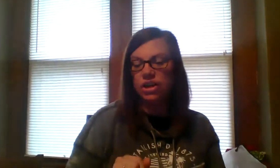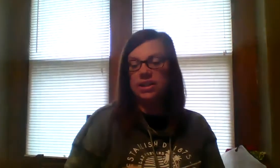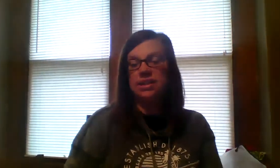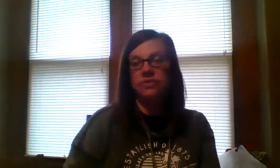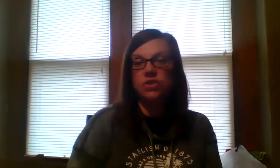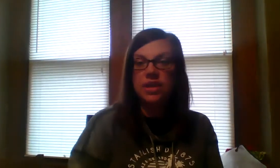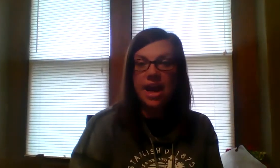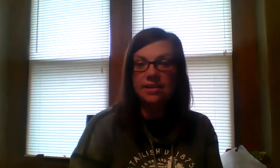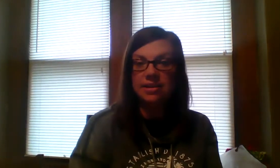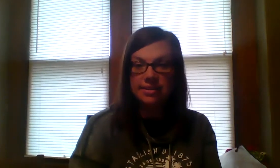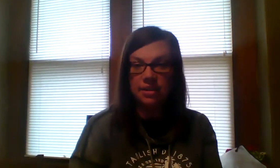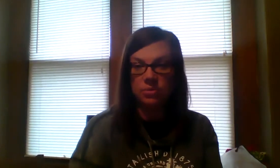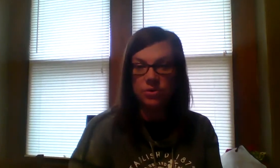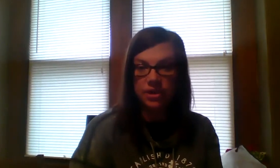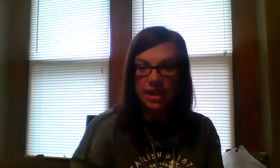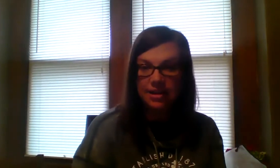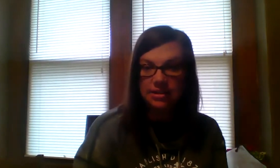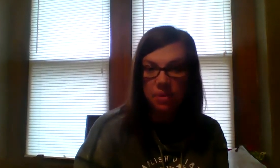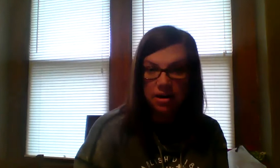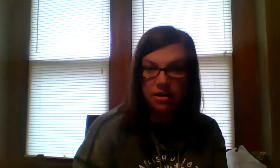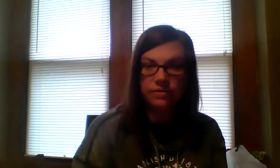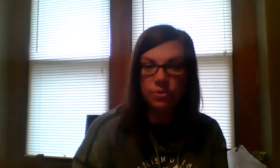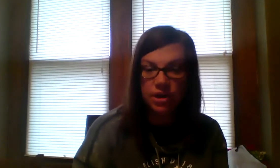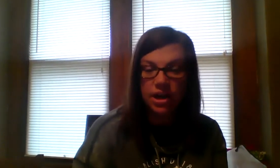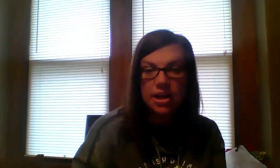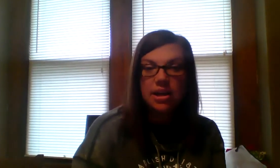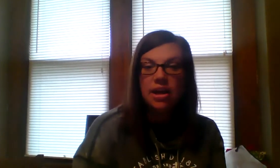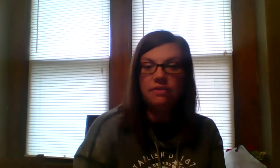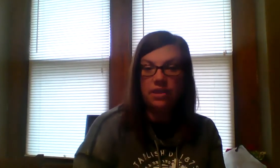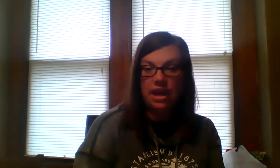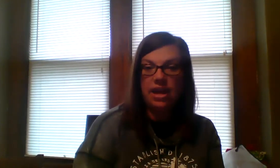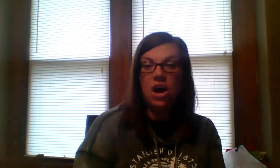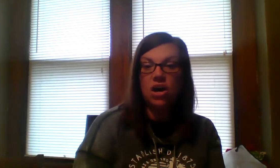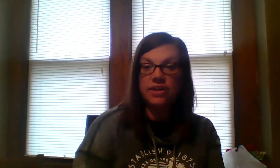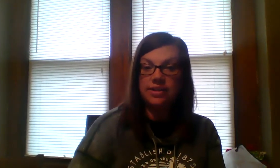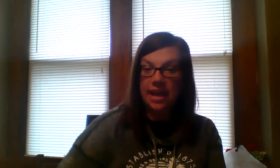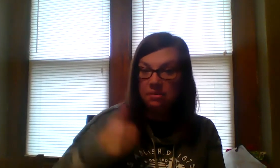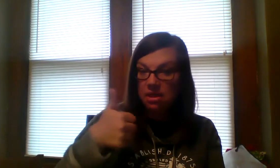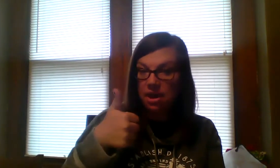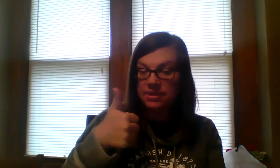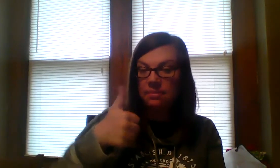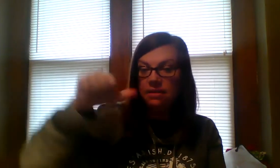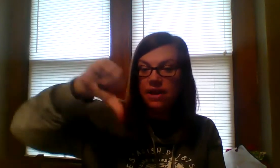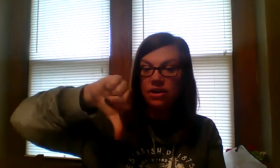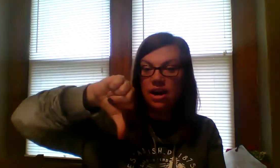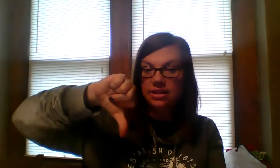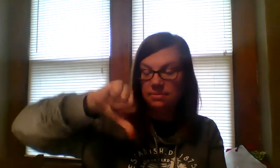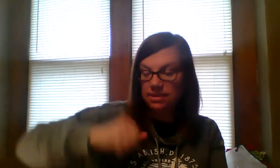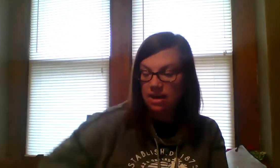going to listen to the end syllable, the last part of the word. If they are the same, thumbs up. If they are not, thumbs down,